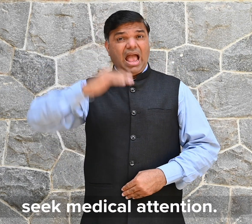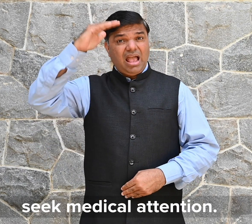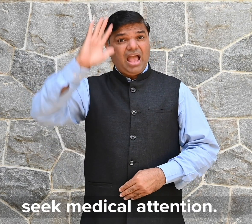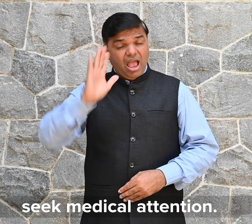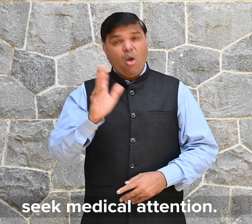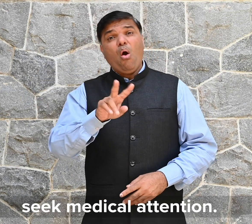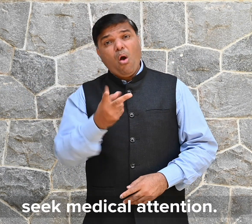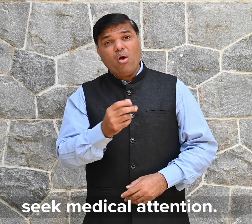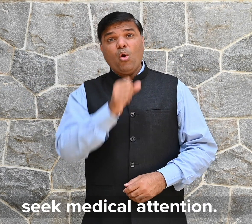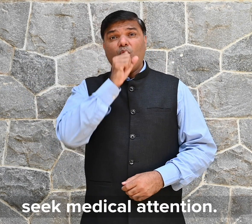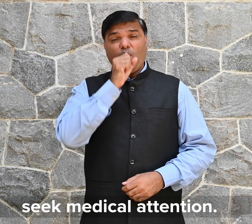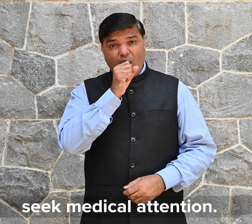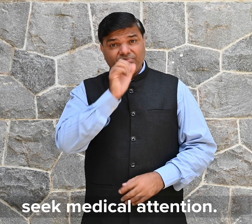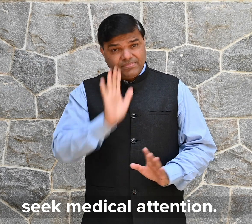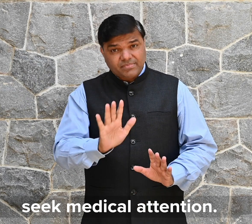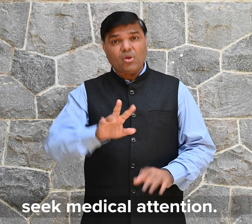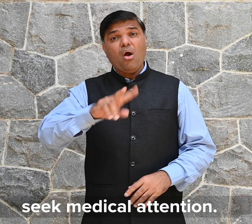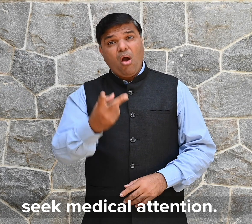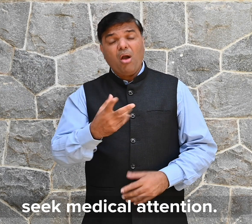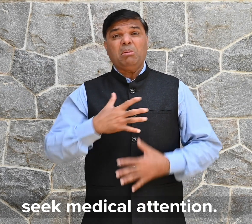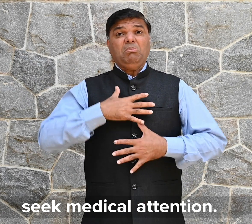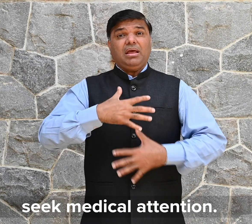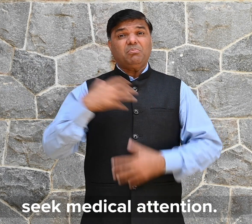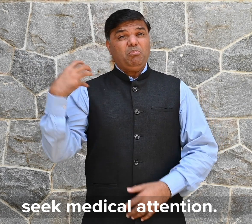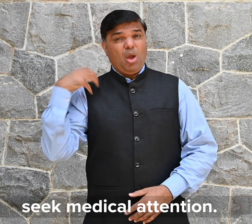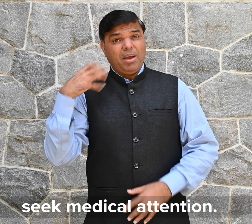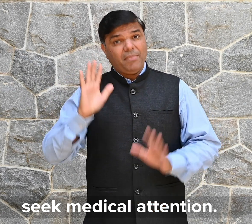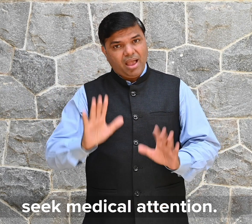difficulty breathing, immediately seek medical attention.